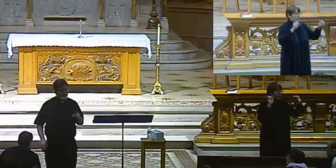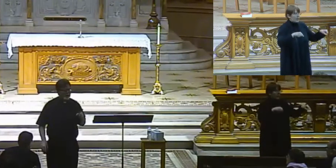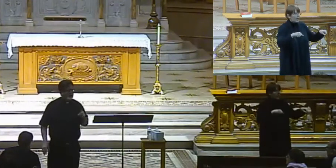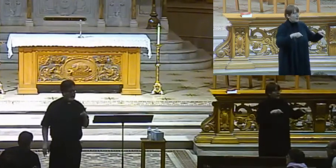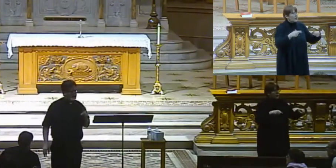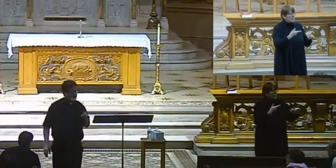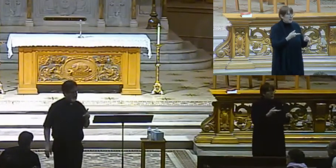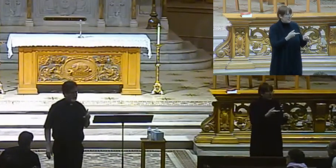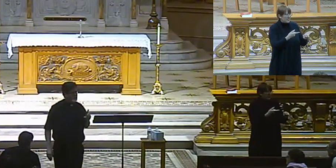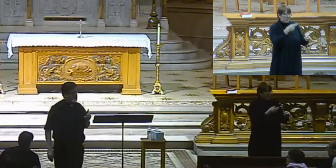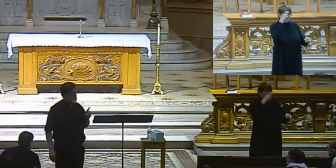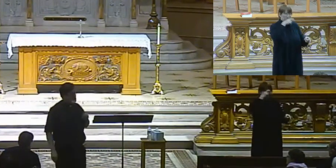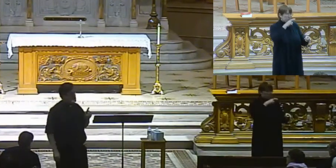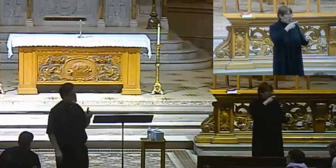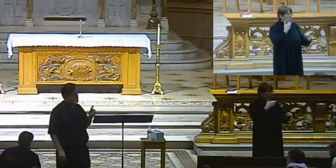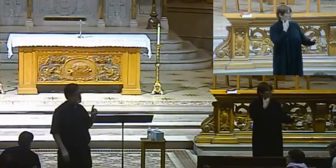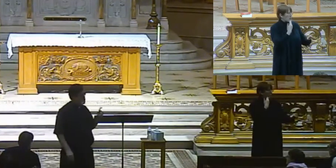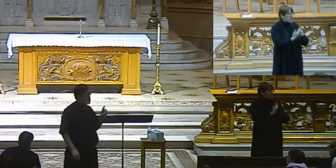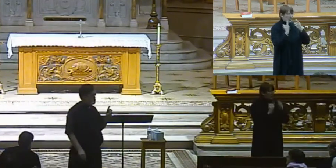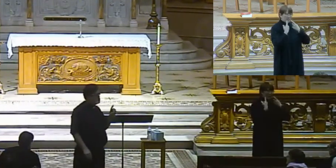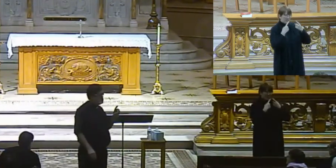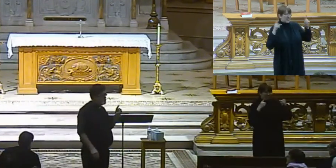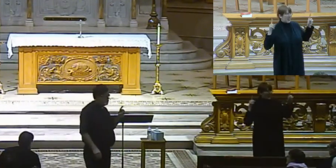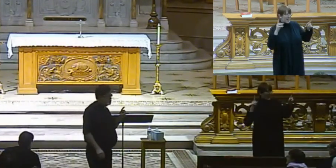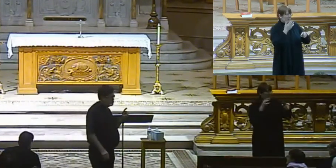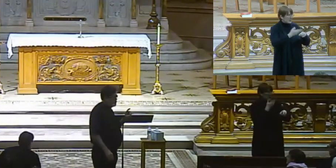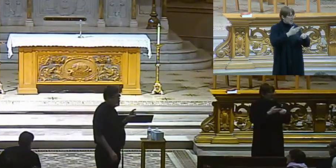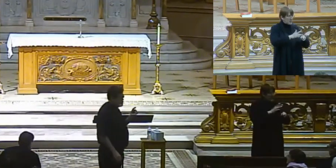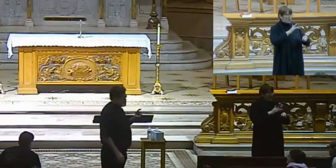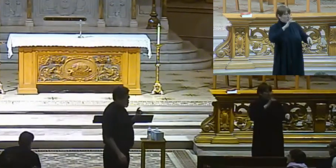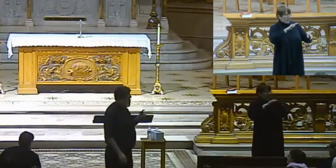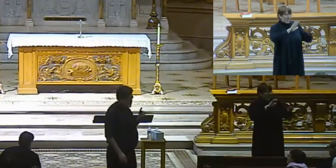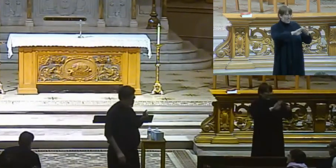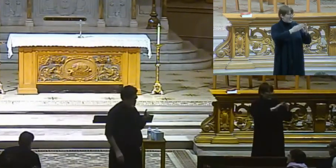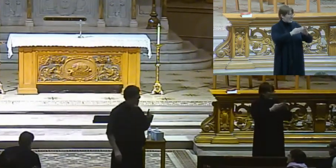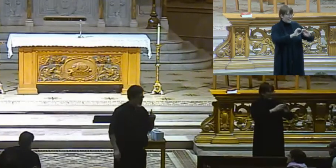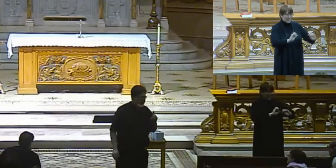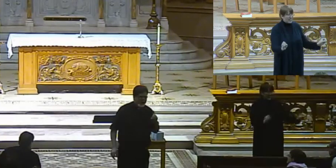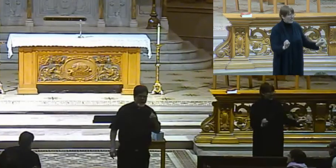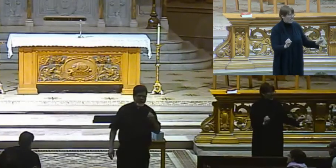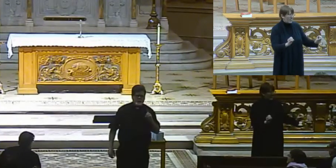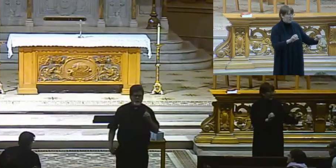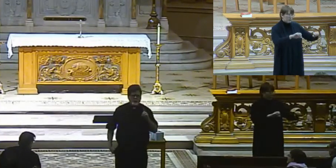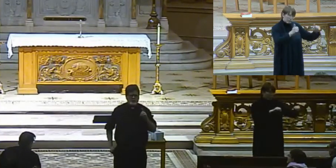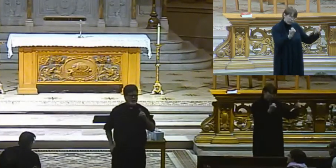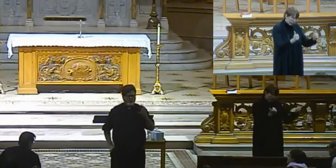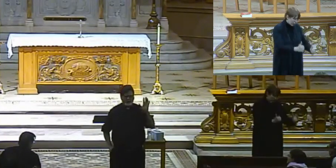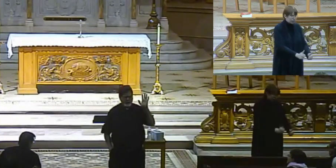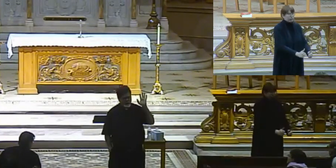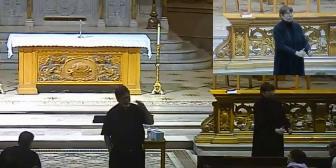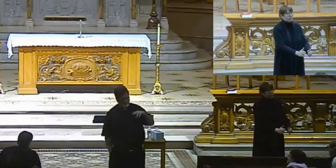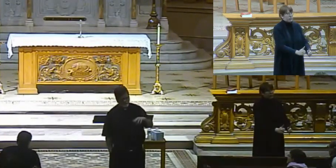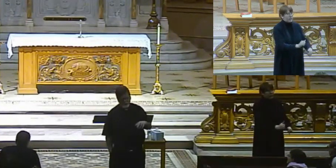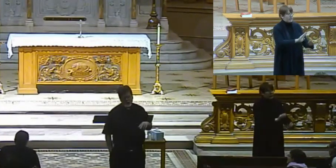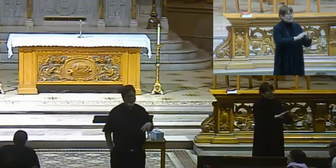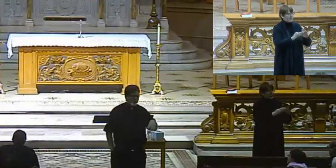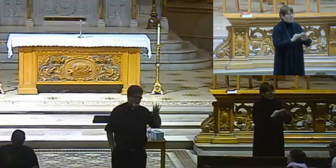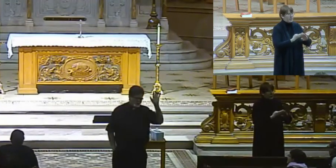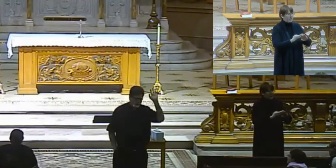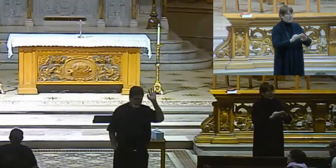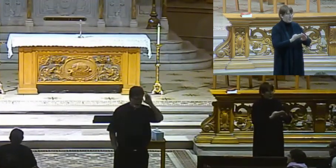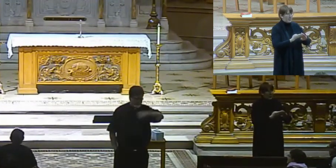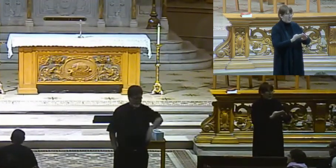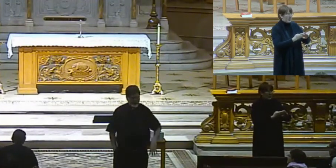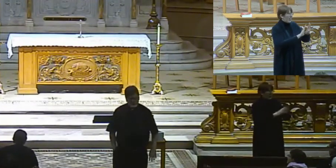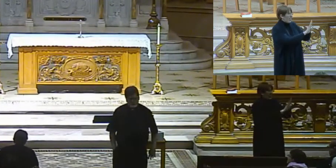longer a great city. It was a city that had fallen into terrible disrepair. And so it was falling down, the